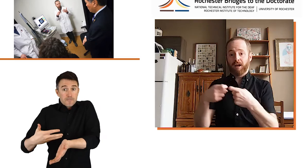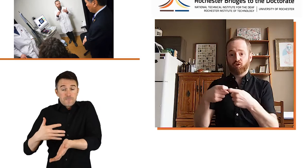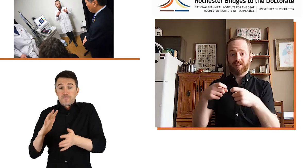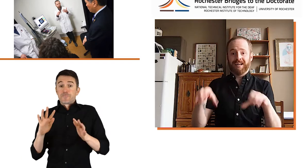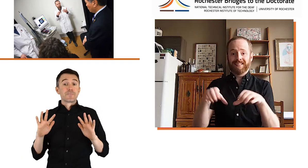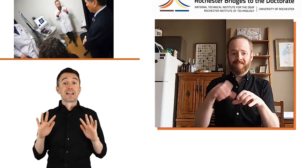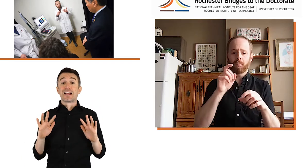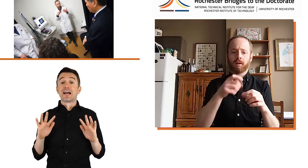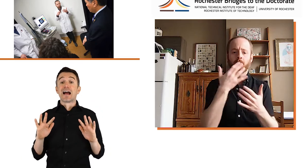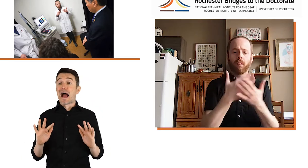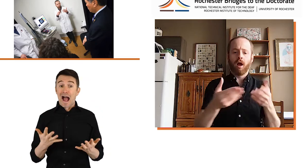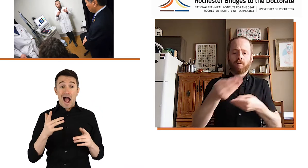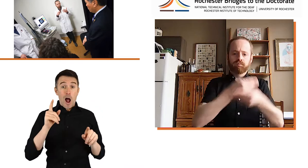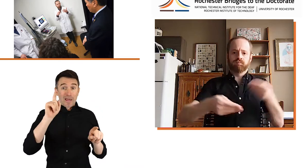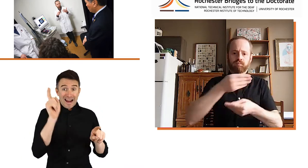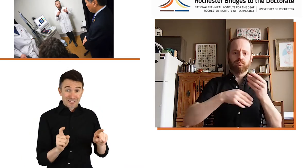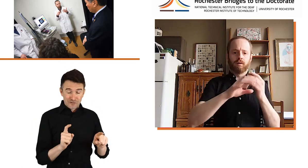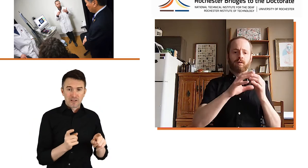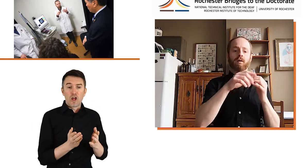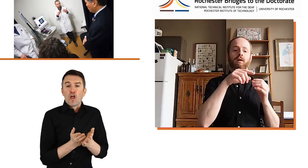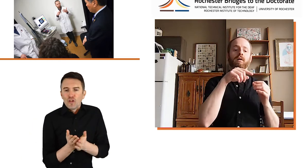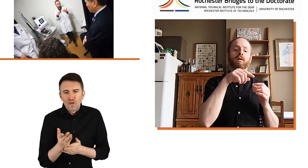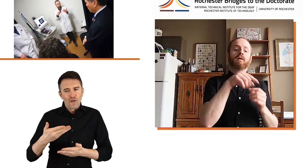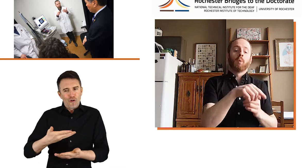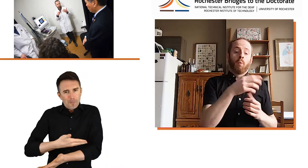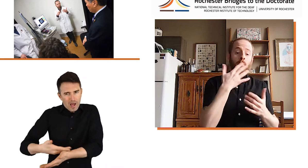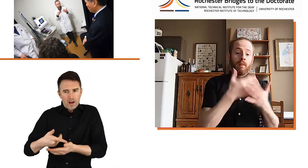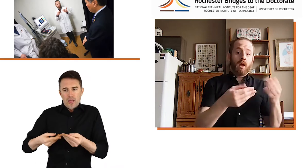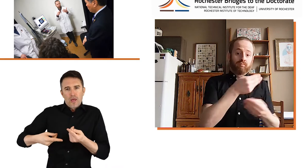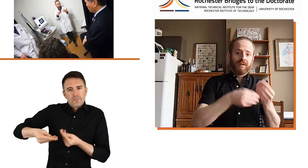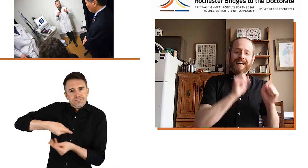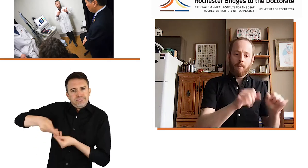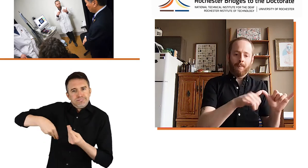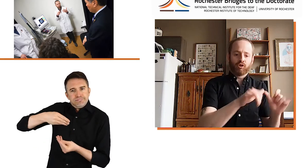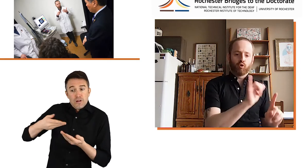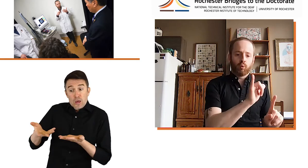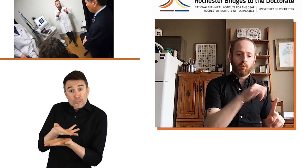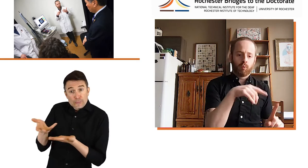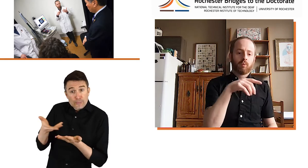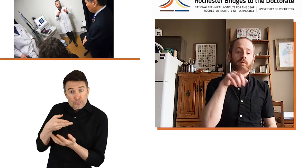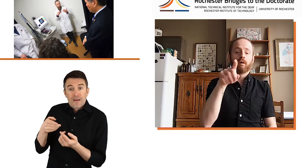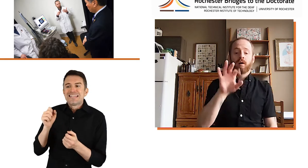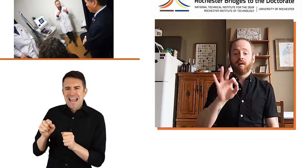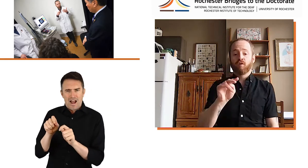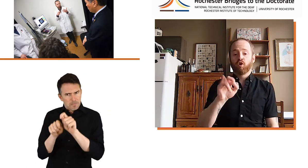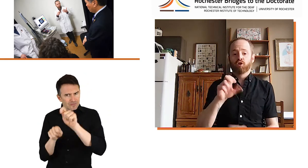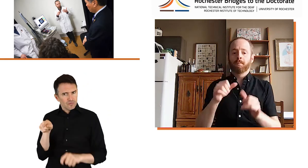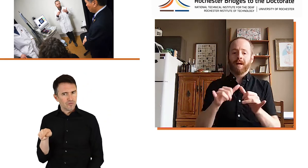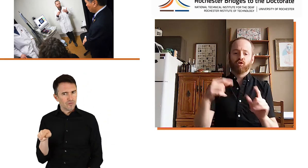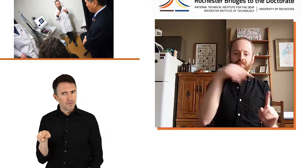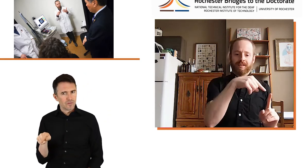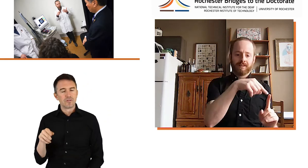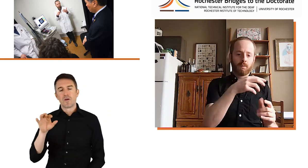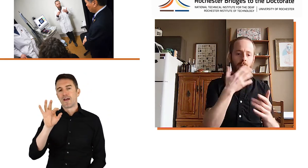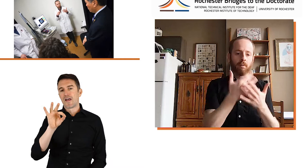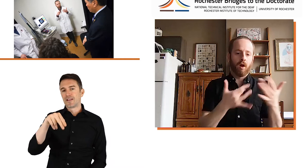basically you get the electrical activity, but the blood is also circulating in the brain. So you can also measure the blood circulation within the brain.